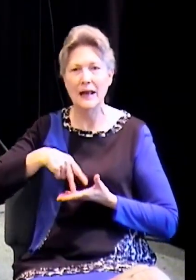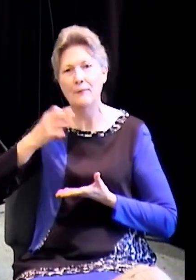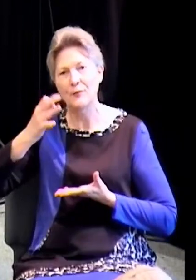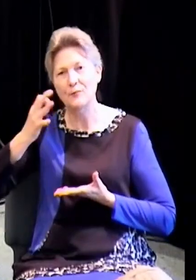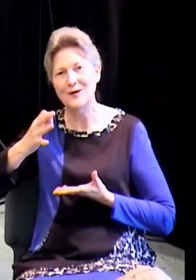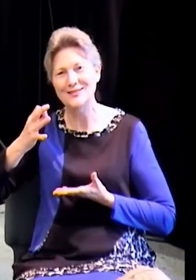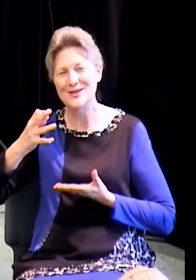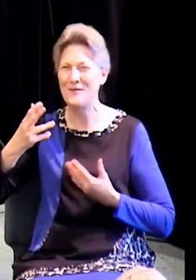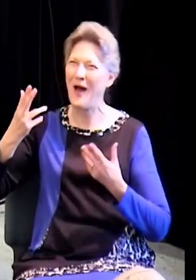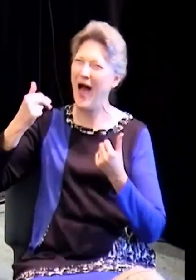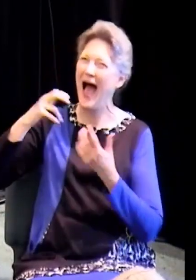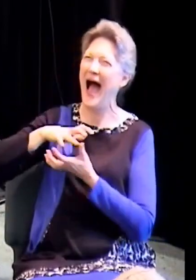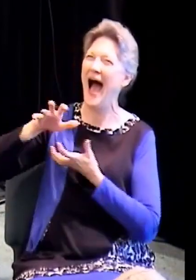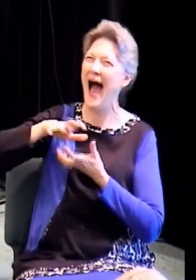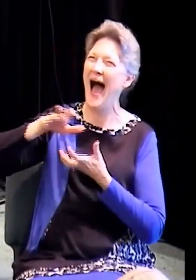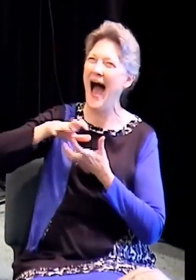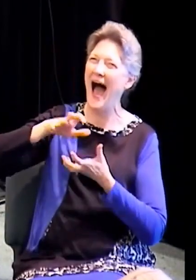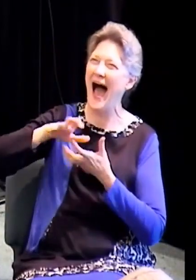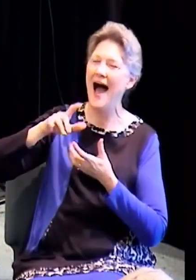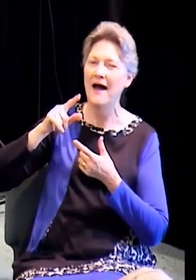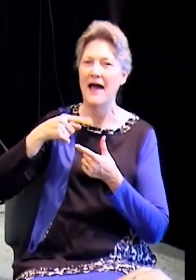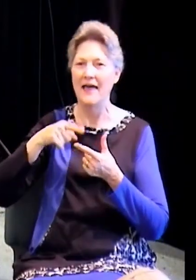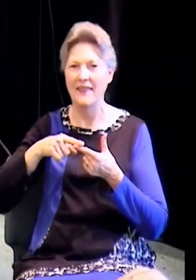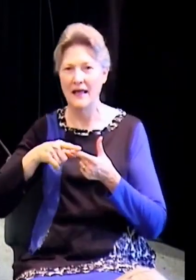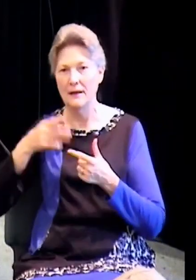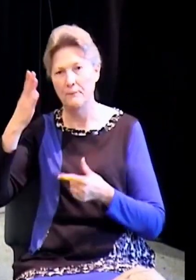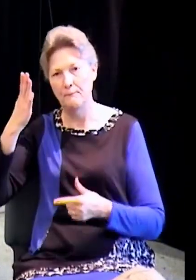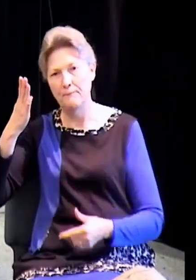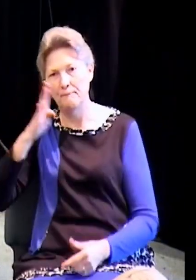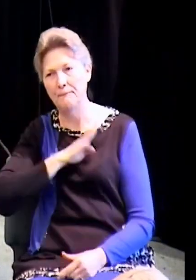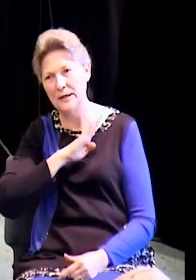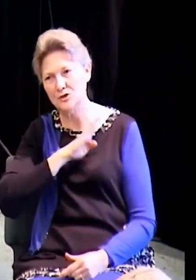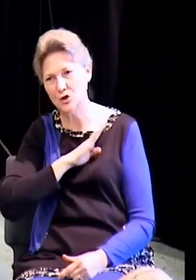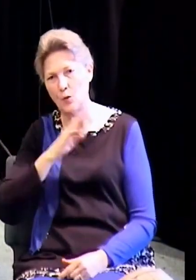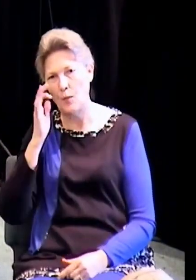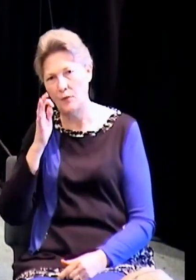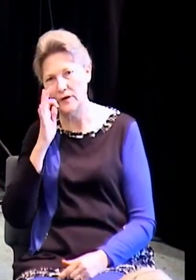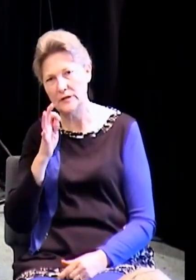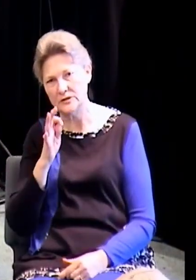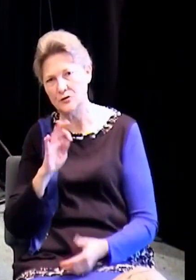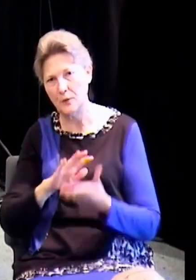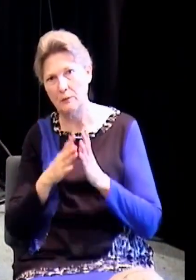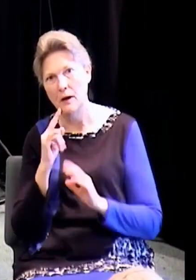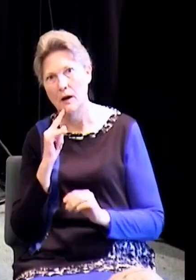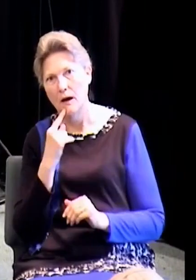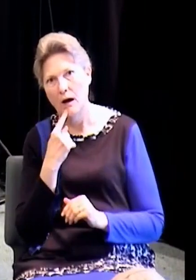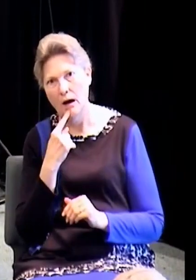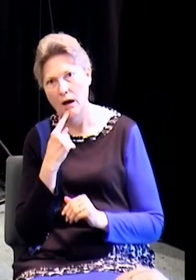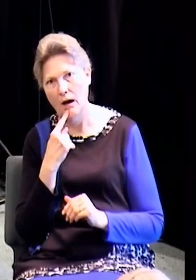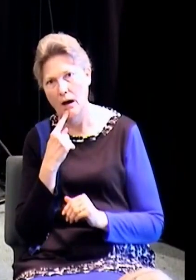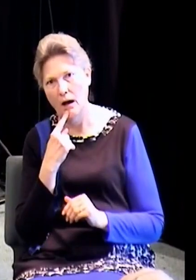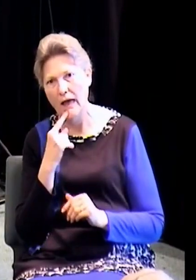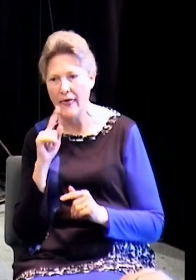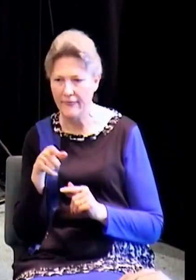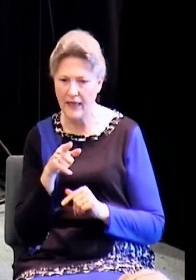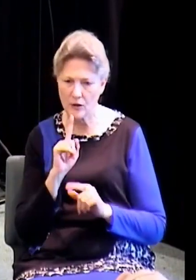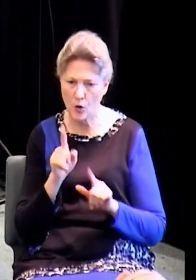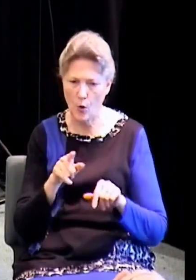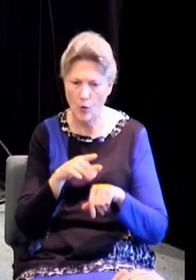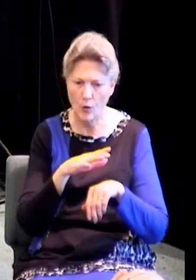and then he'll preach. He'll get us all serious. And then we'll have an altar call and I'll do my best to